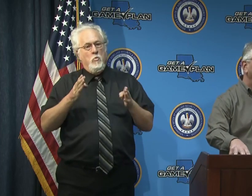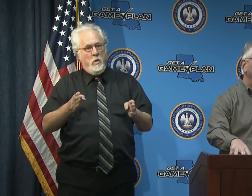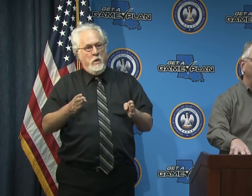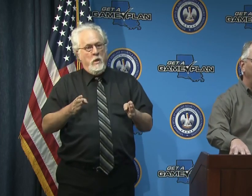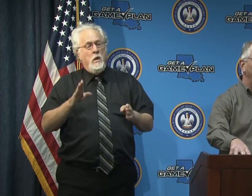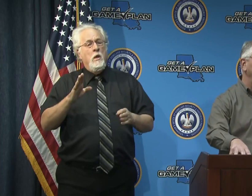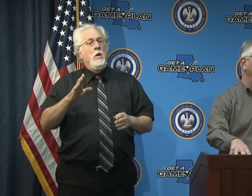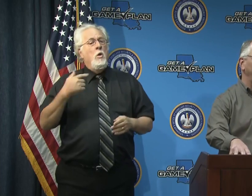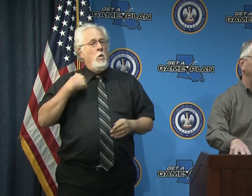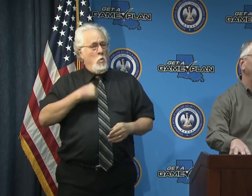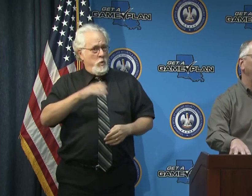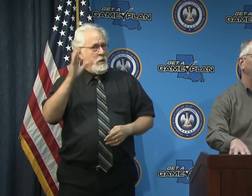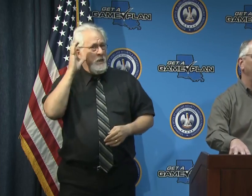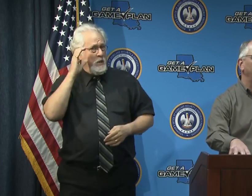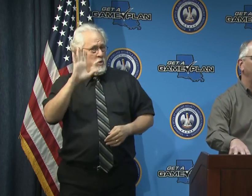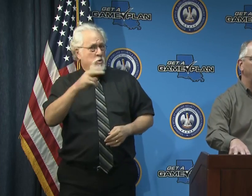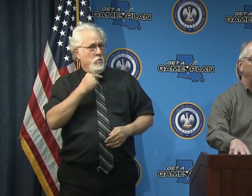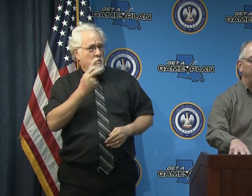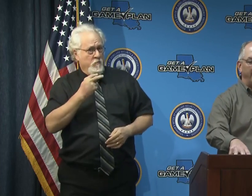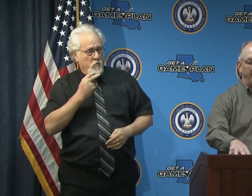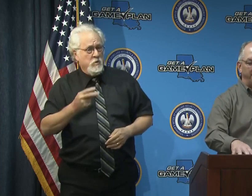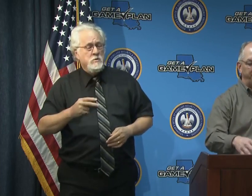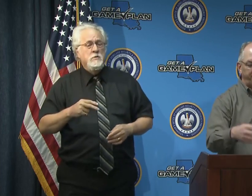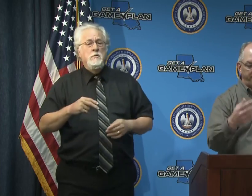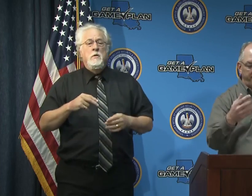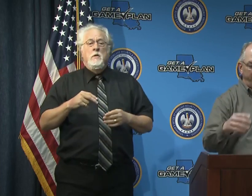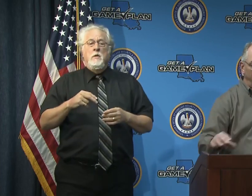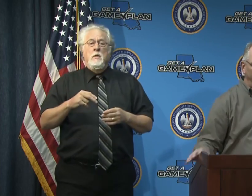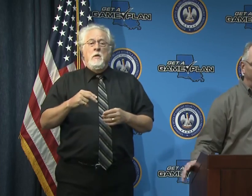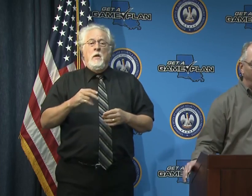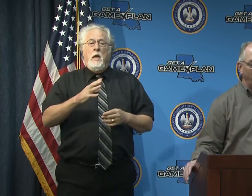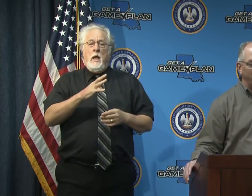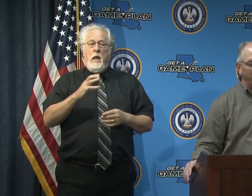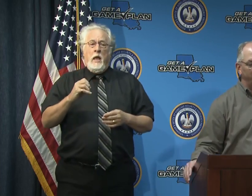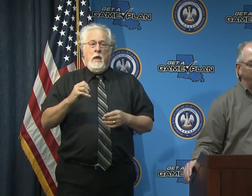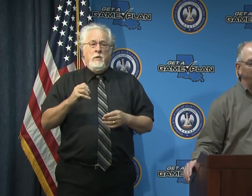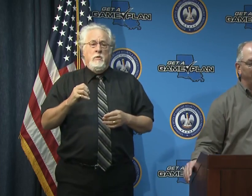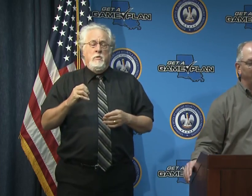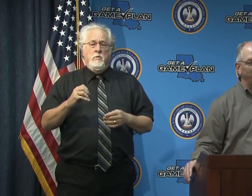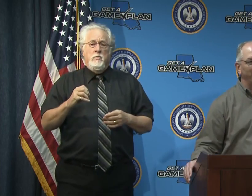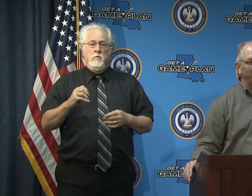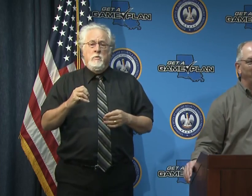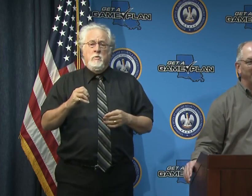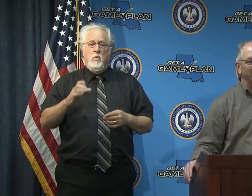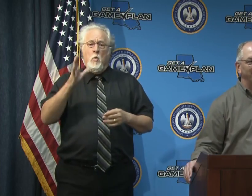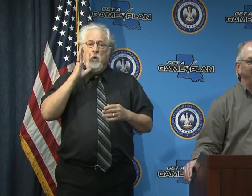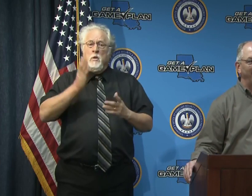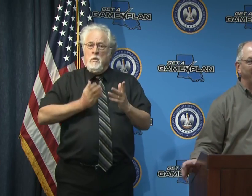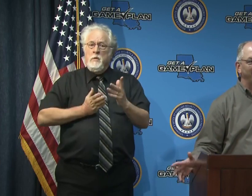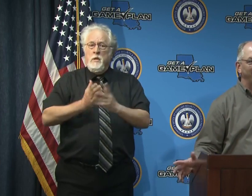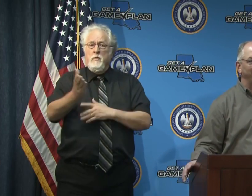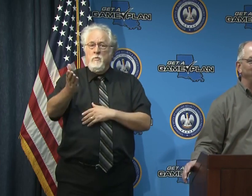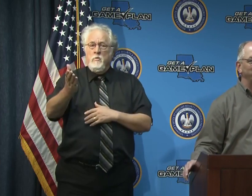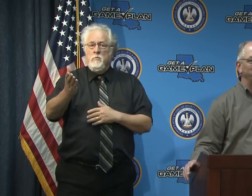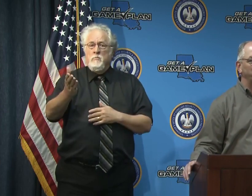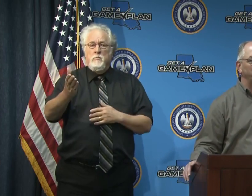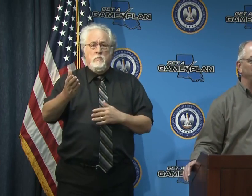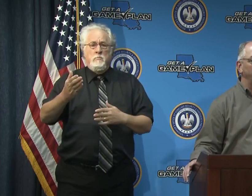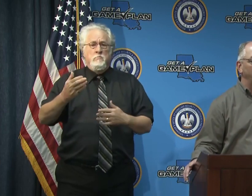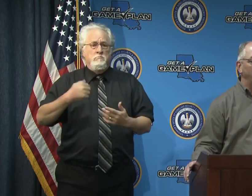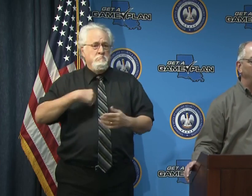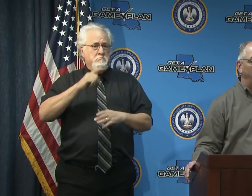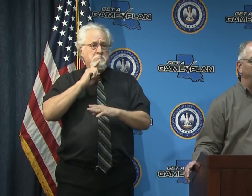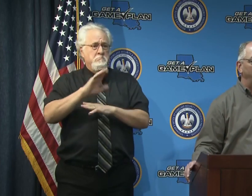are being heard they're going to continue to be heard um and and we're going to we're going to get through this i can i can just